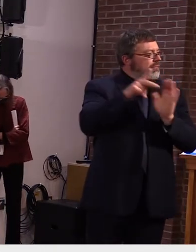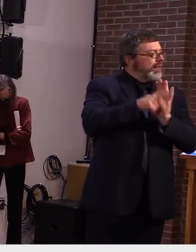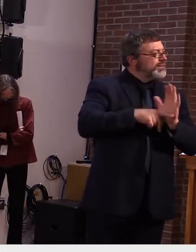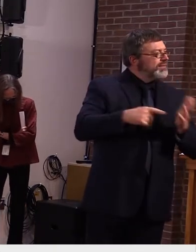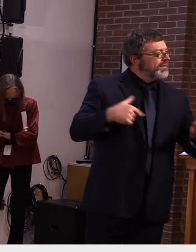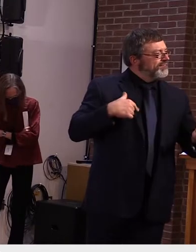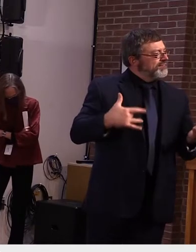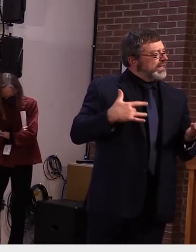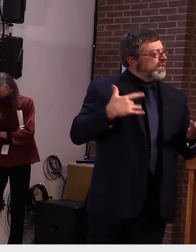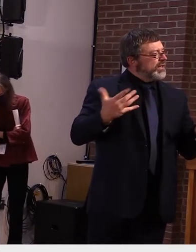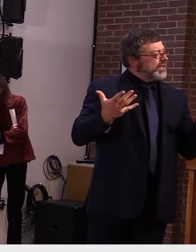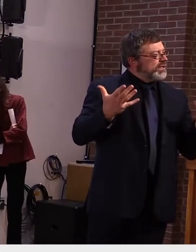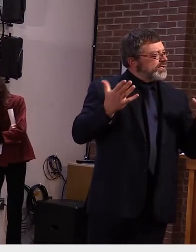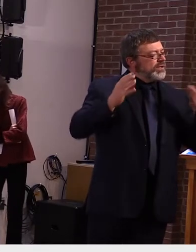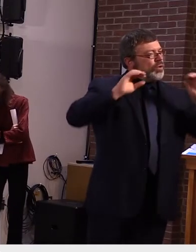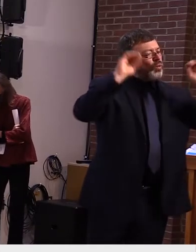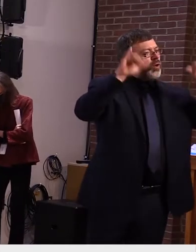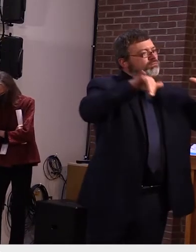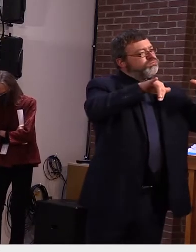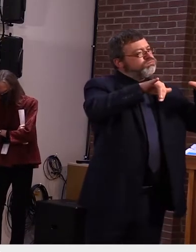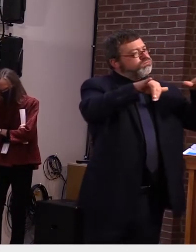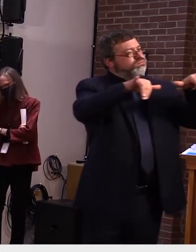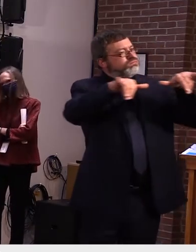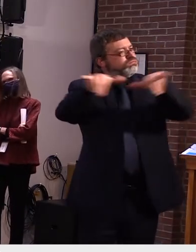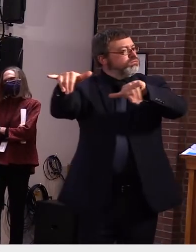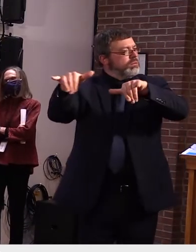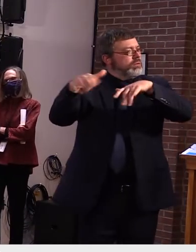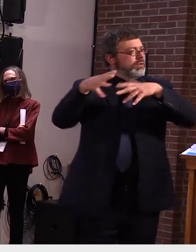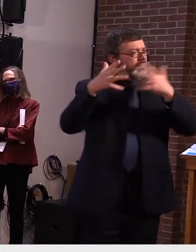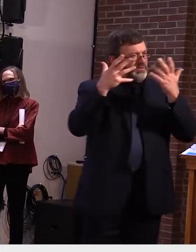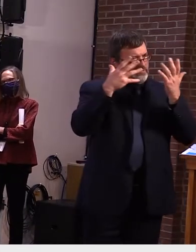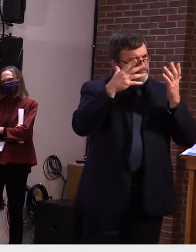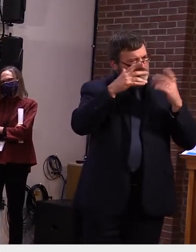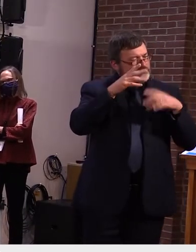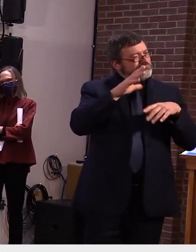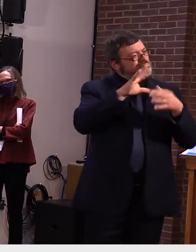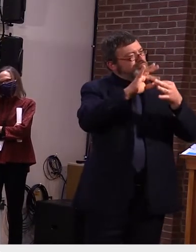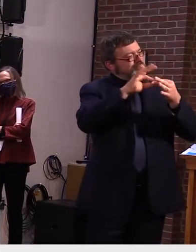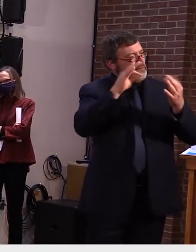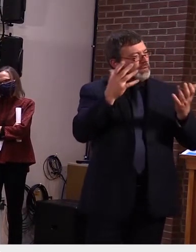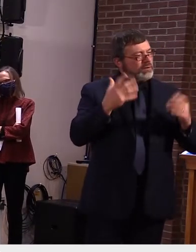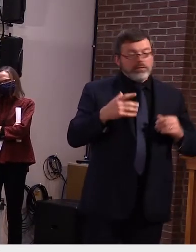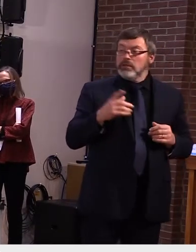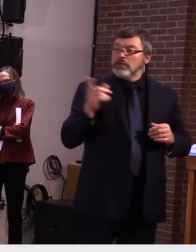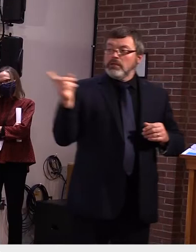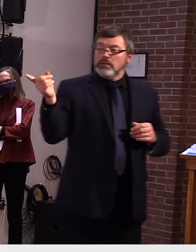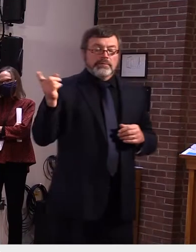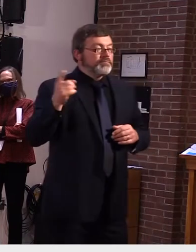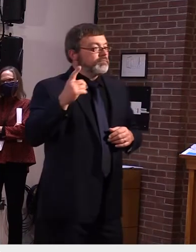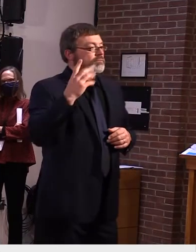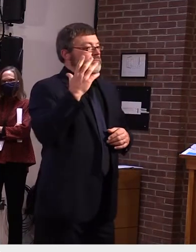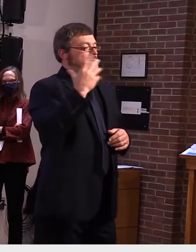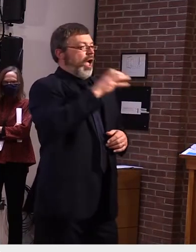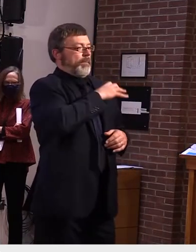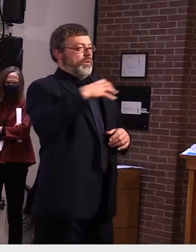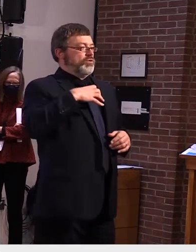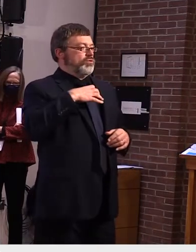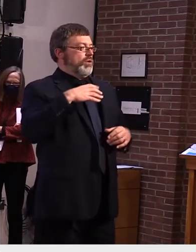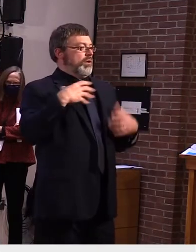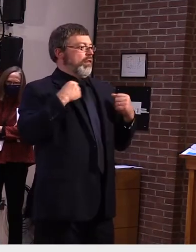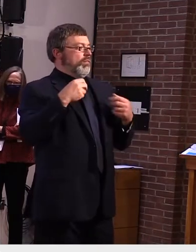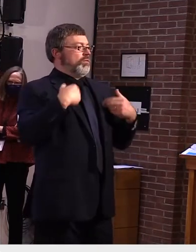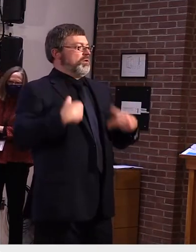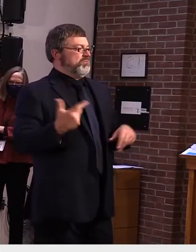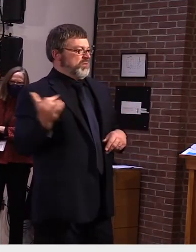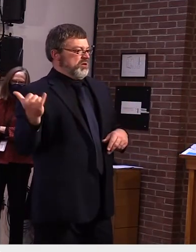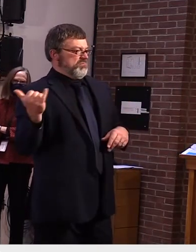field here that information is not always worth them mike this is mike smith um um we don't pick and choose